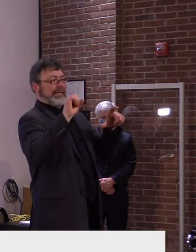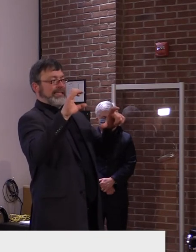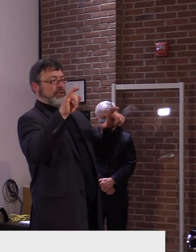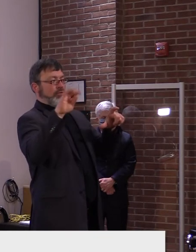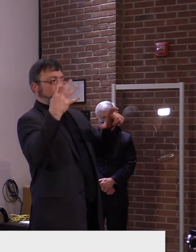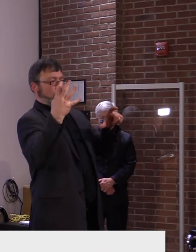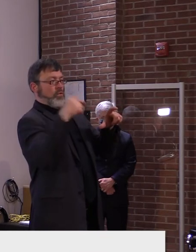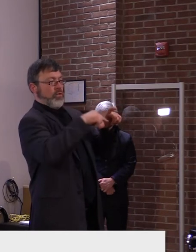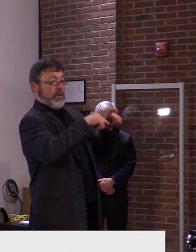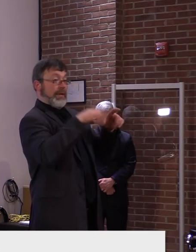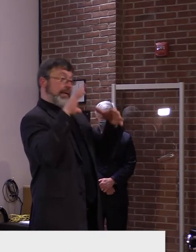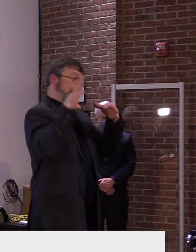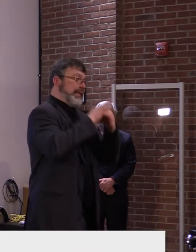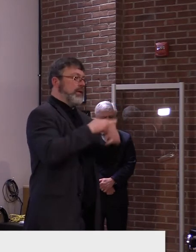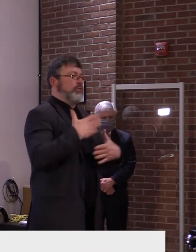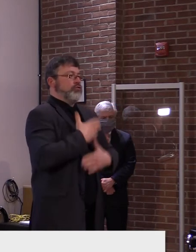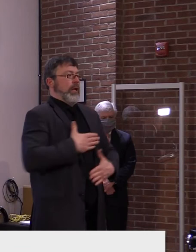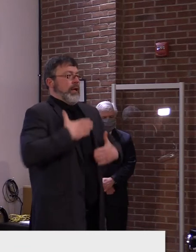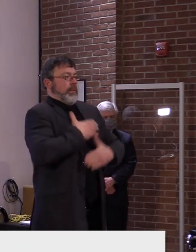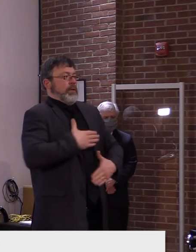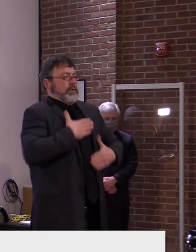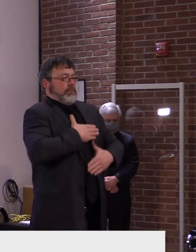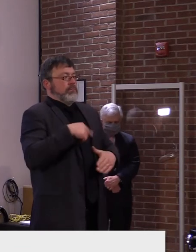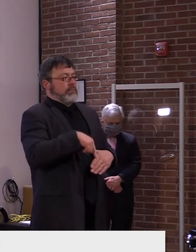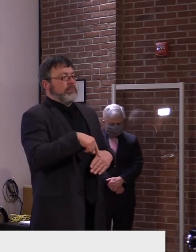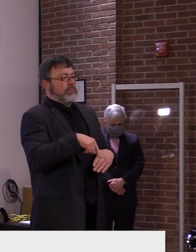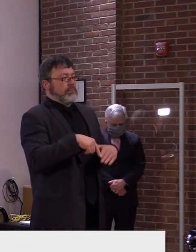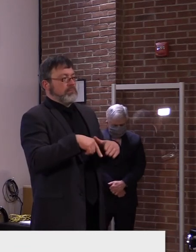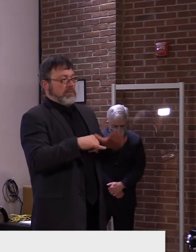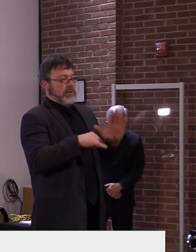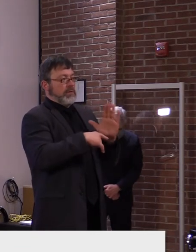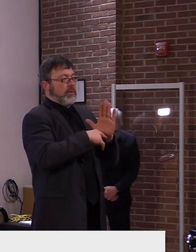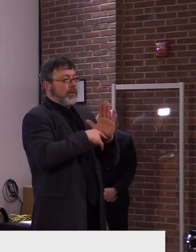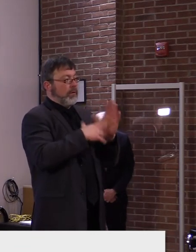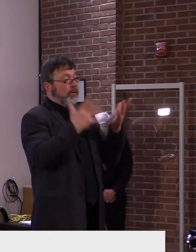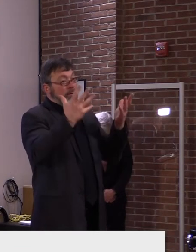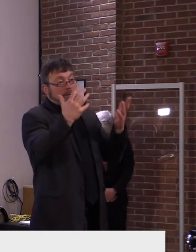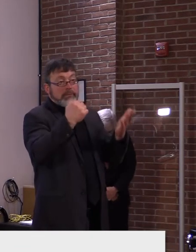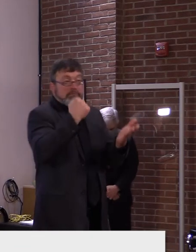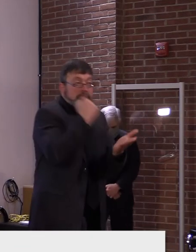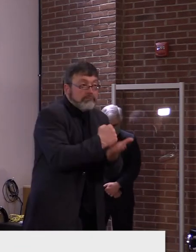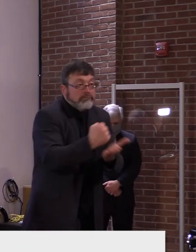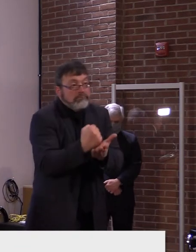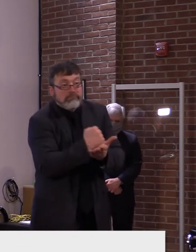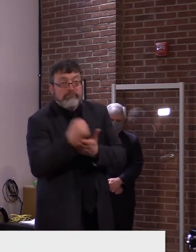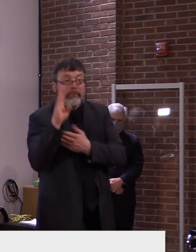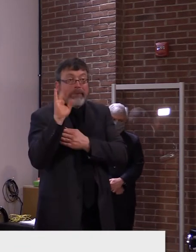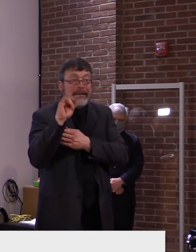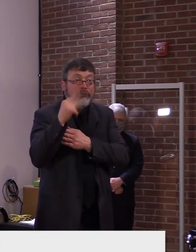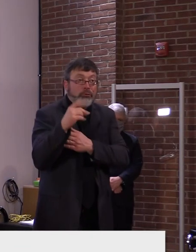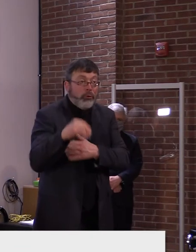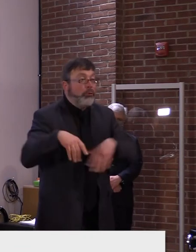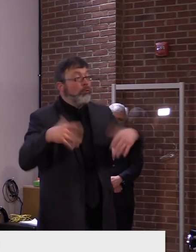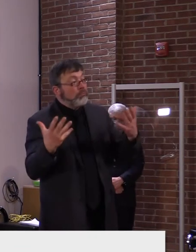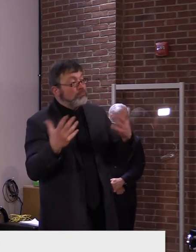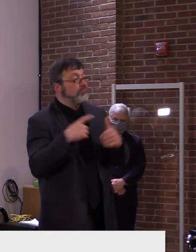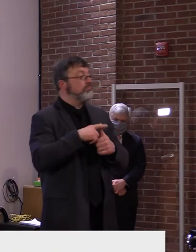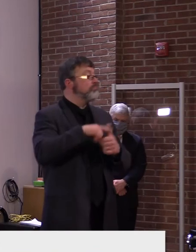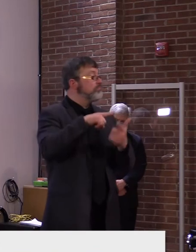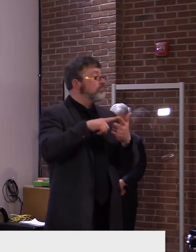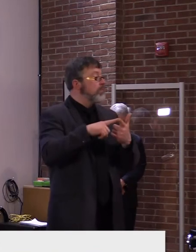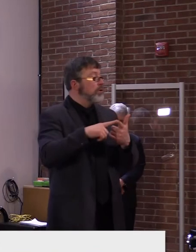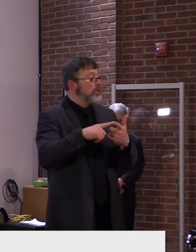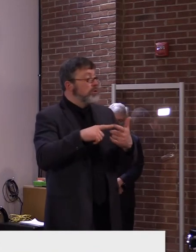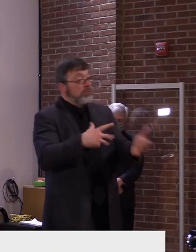host, uh, bingo, for example, they could also have a blood drive or be a vaccination site. So there's a